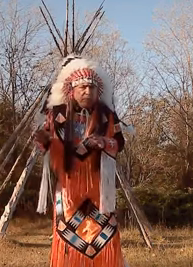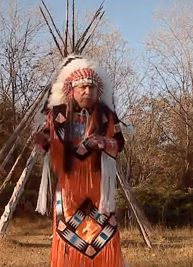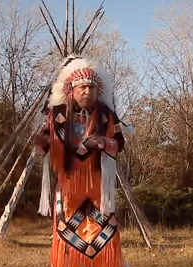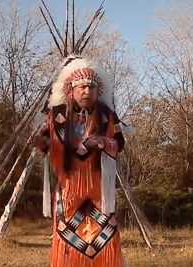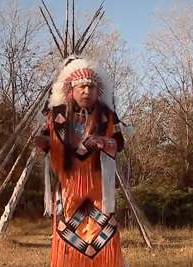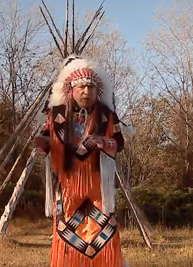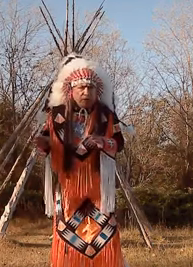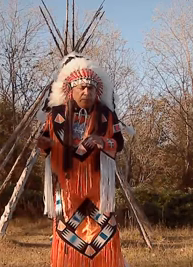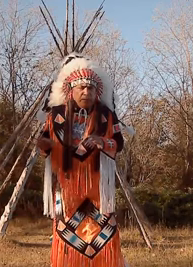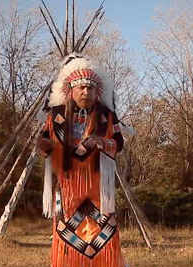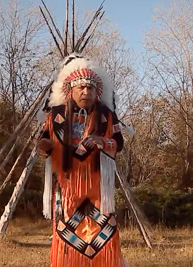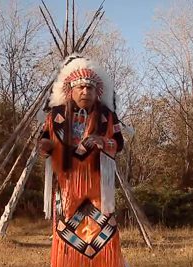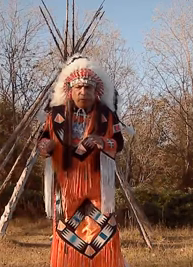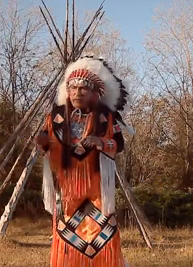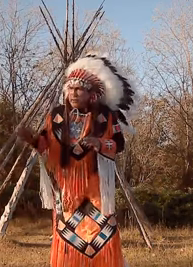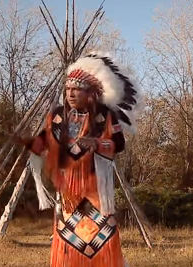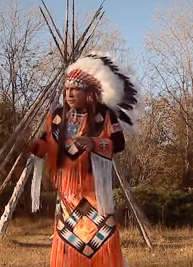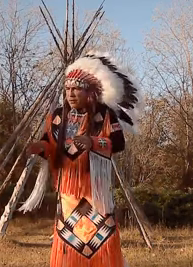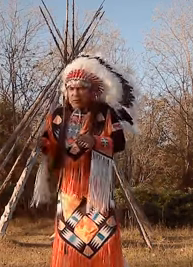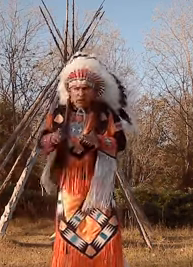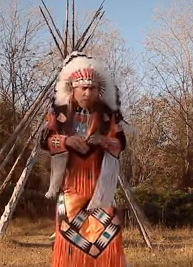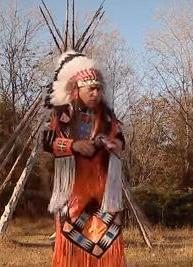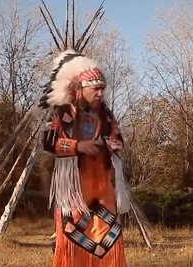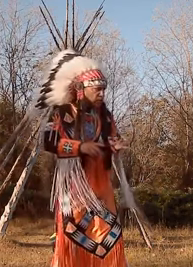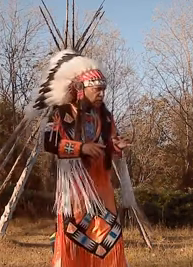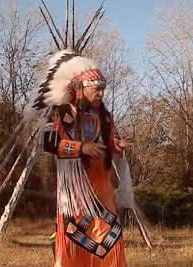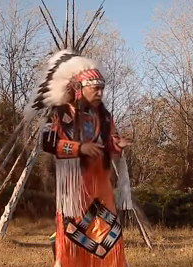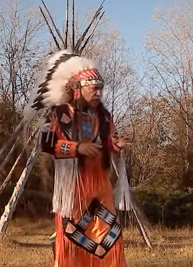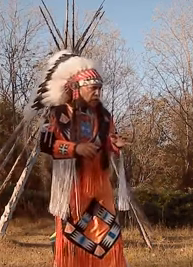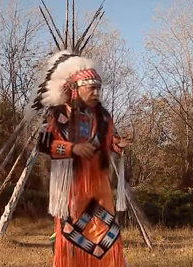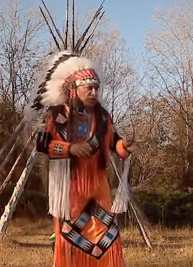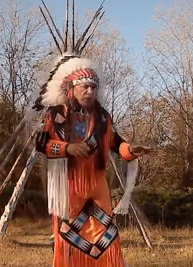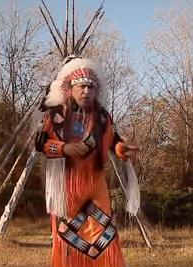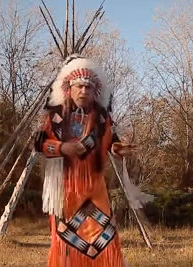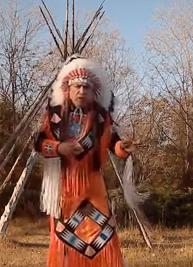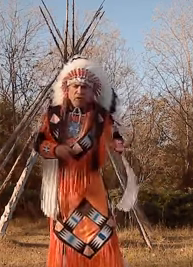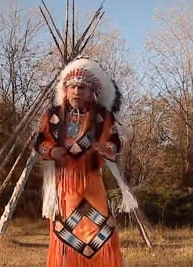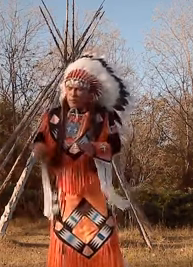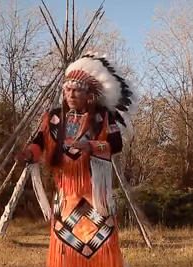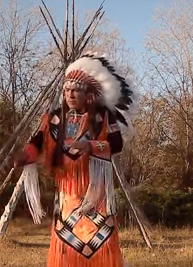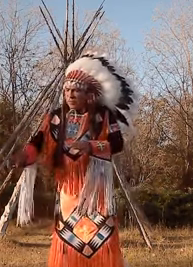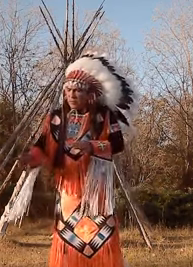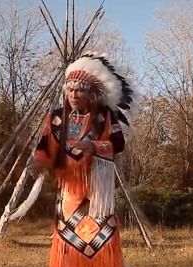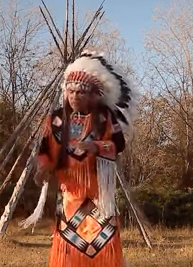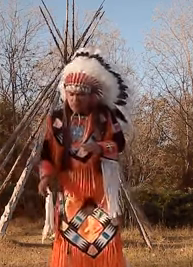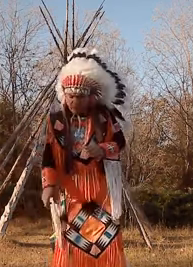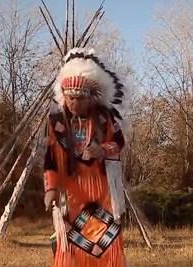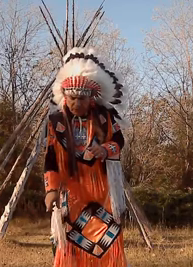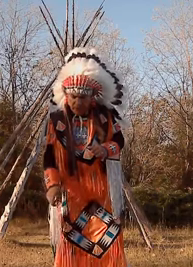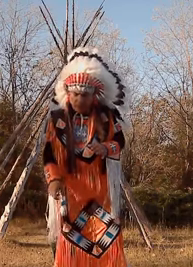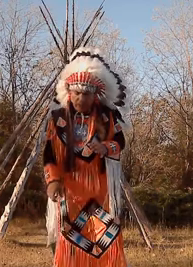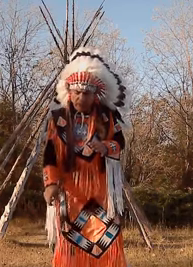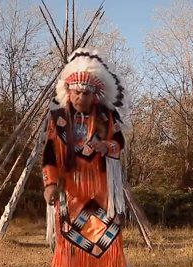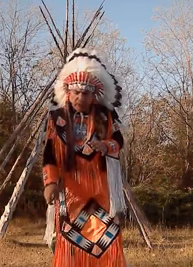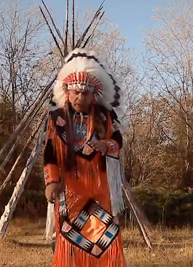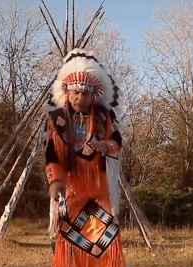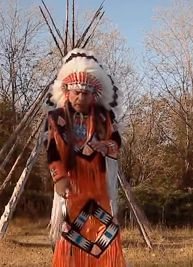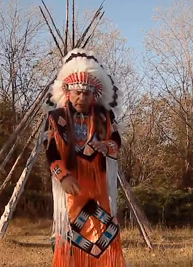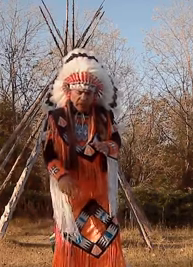would use a color point at something you know uh coffee's dark point at something dark maybe uh around the